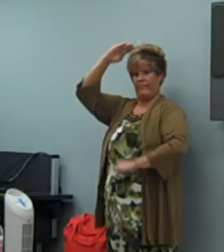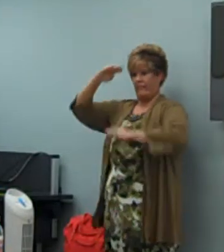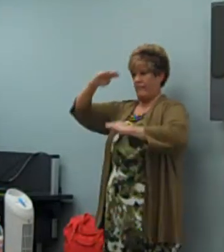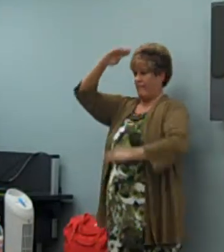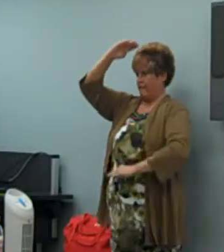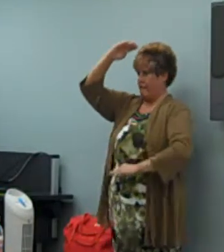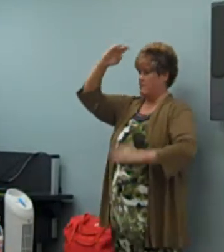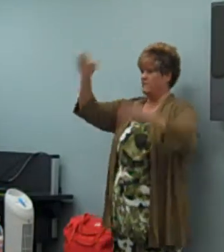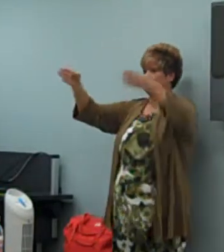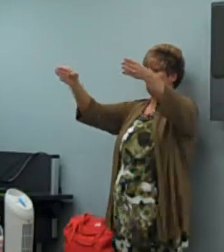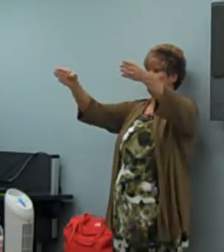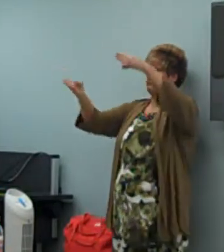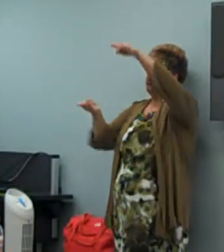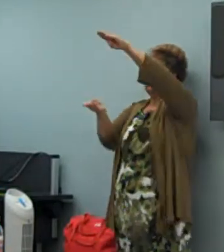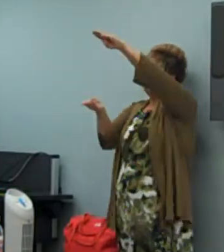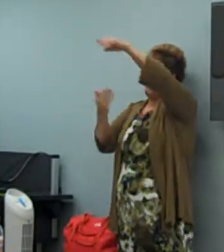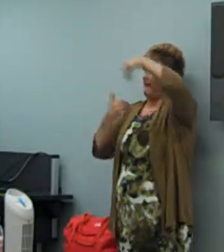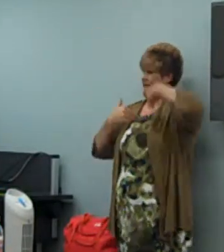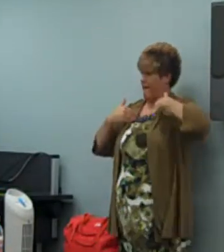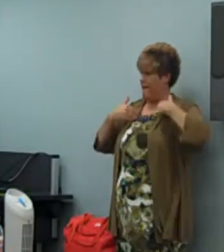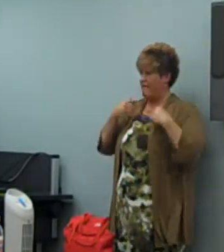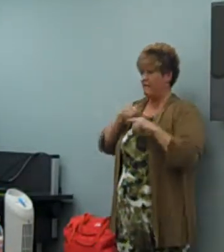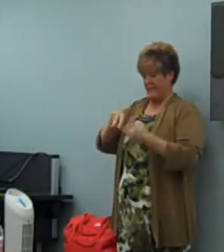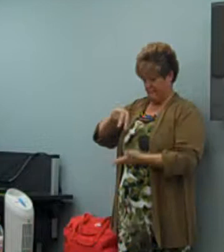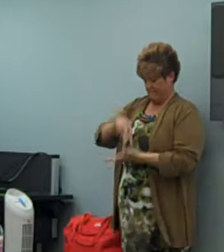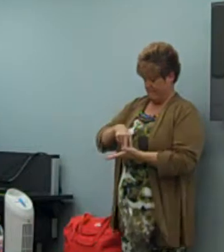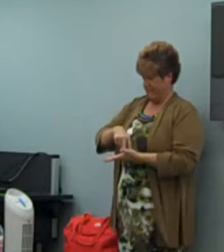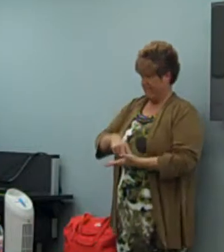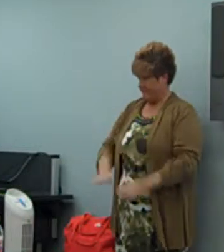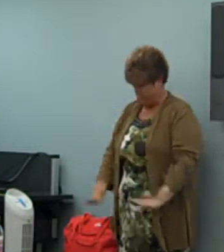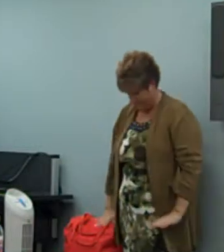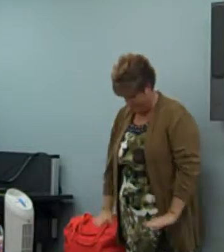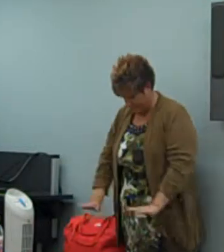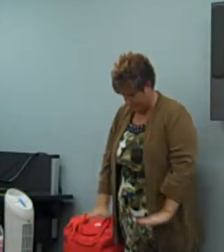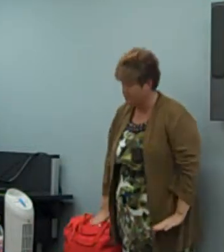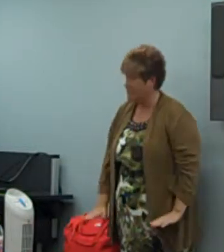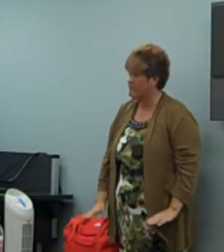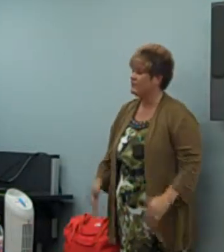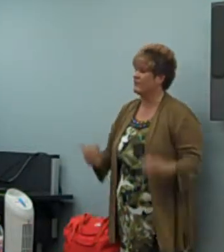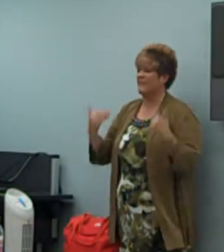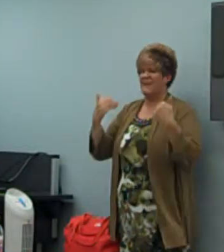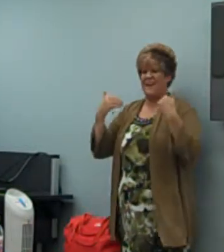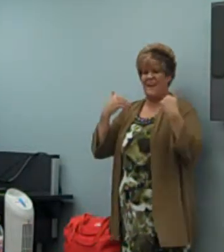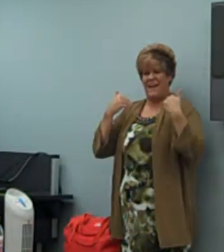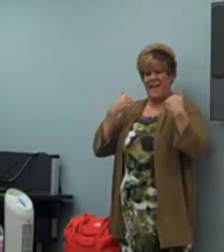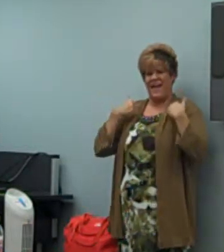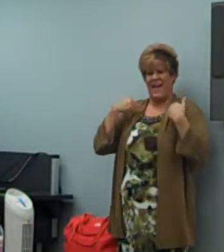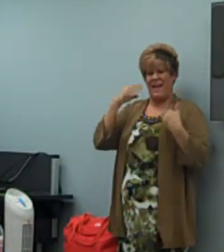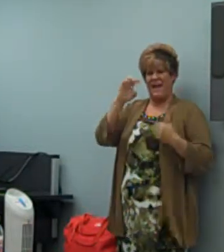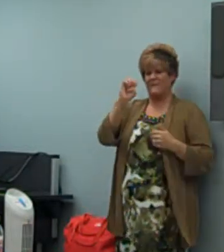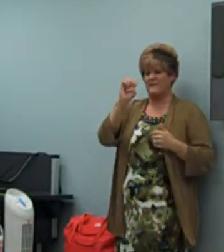So, depending on your height, where you want the video monitor, so you're not, you know, you want the desk at your